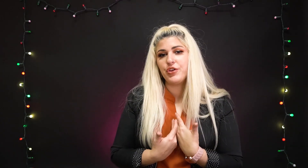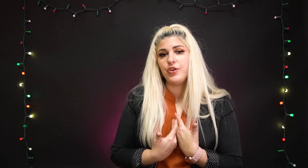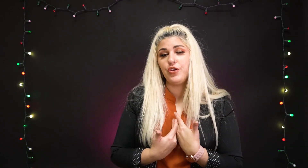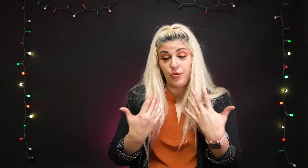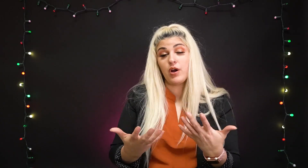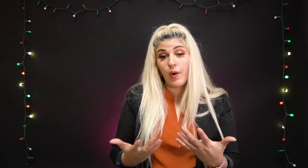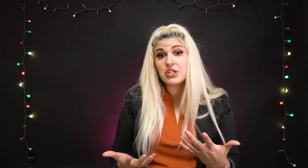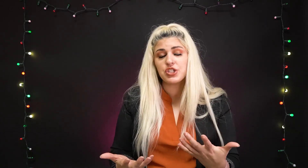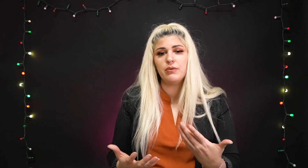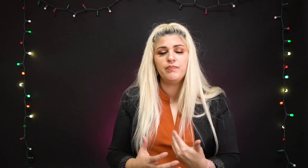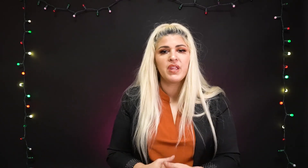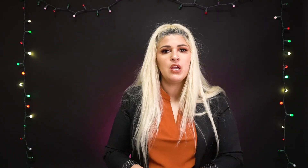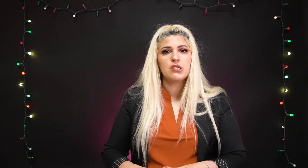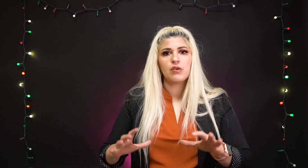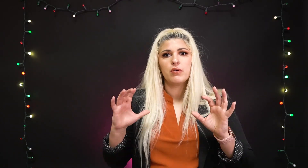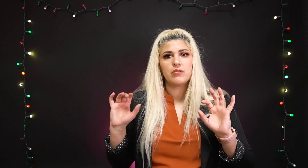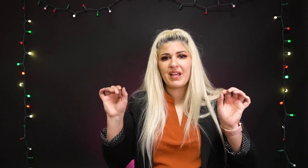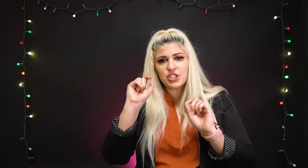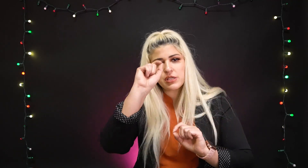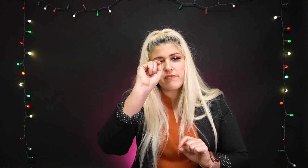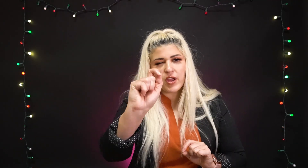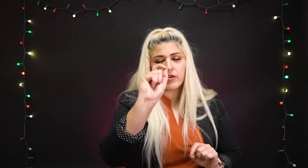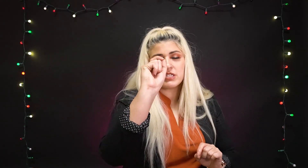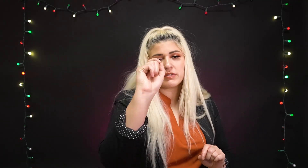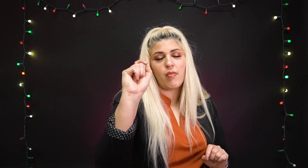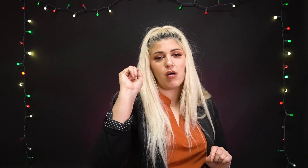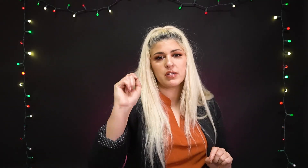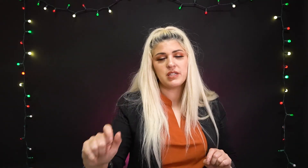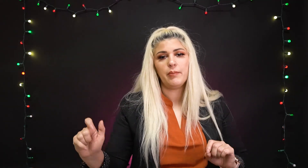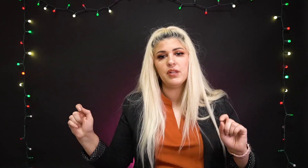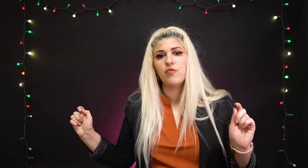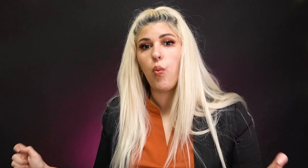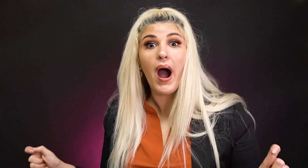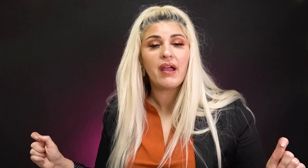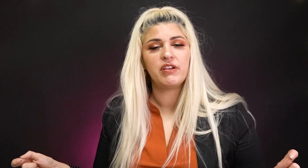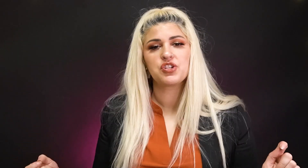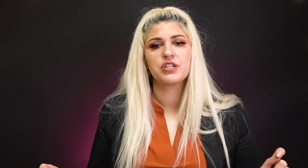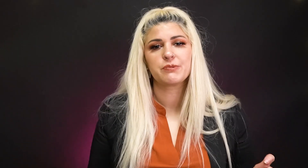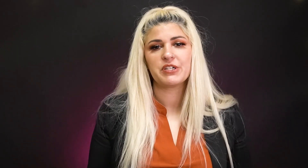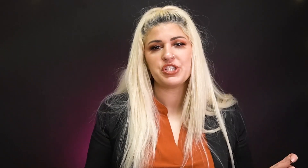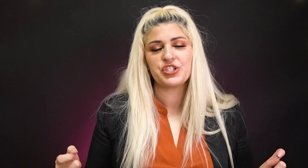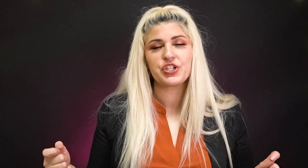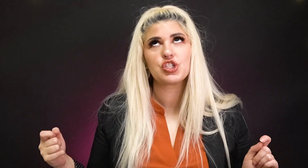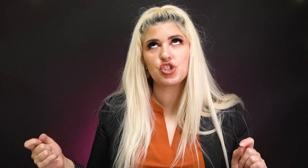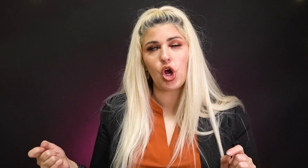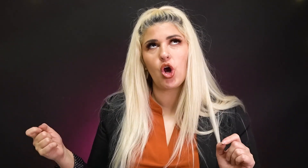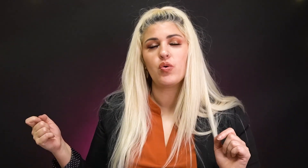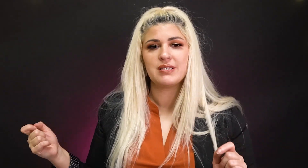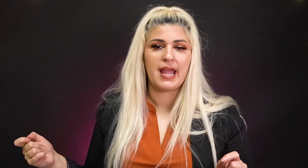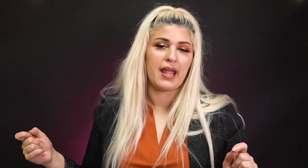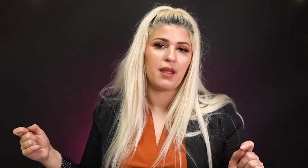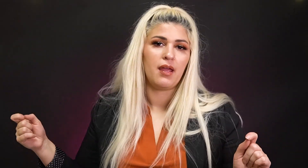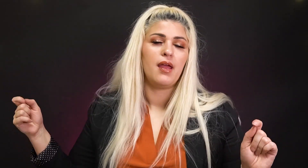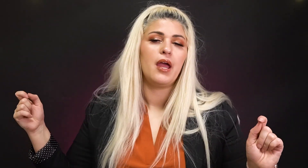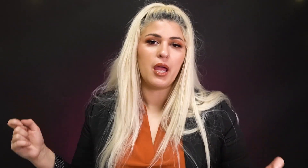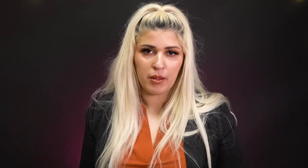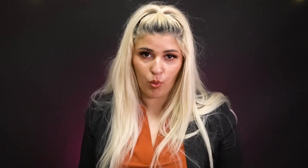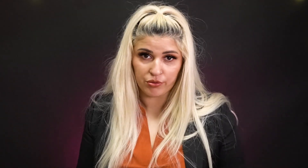you a question so that's just a very small example of why facial expressions are so dang important